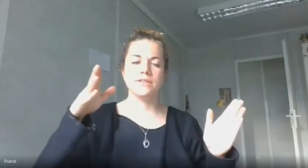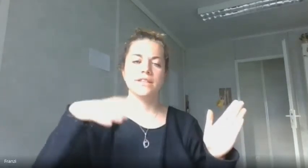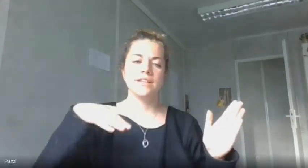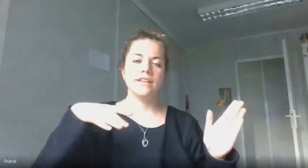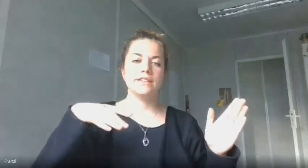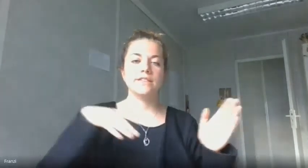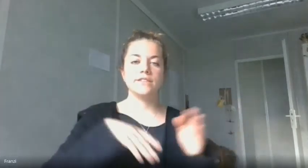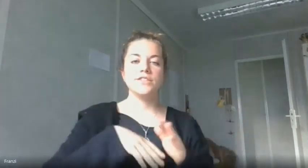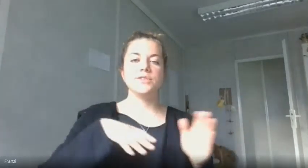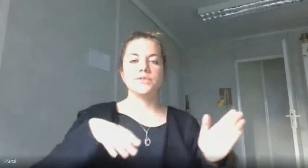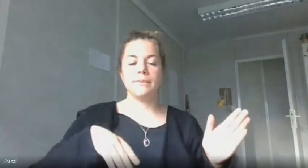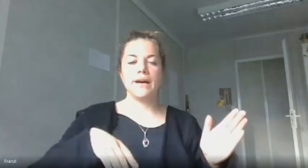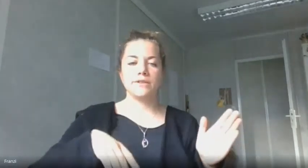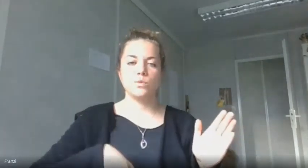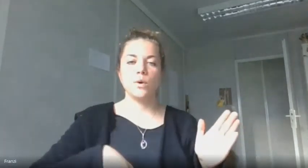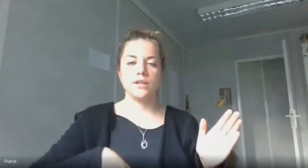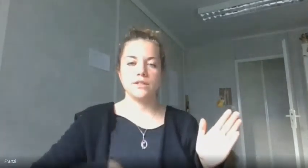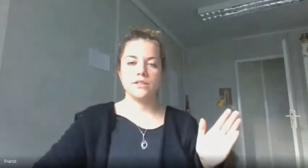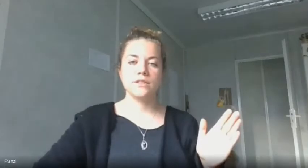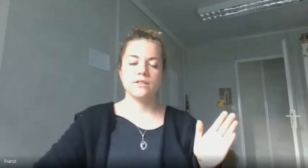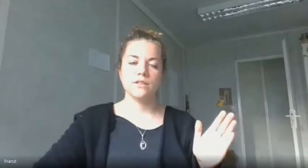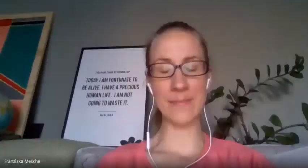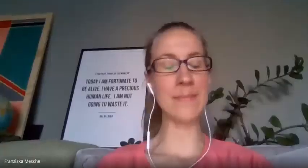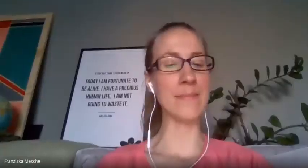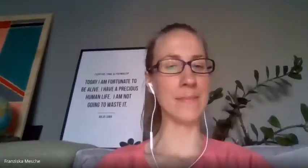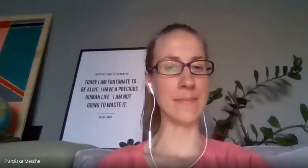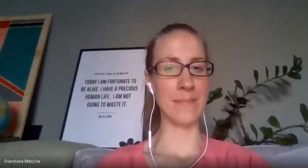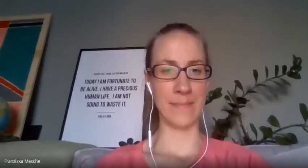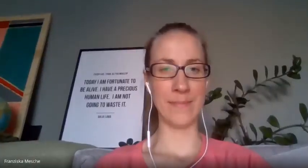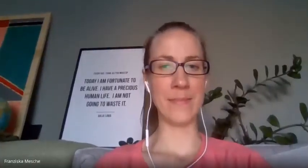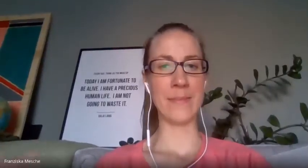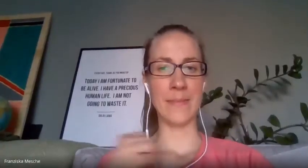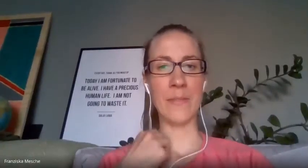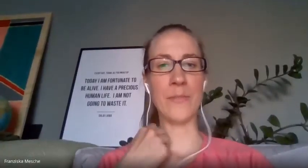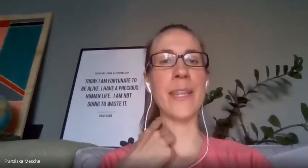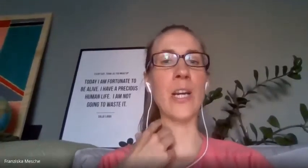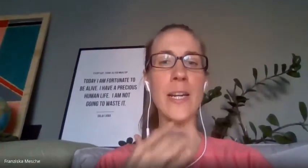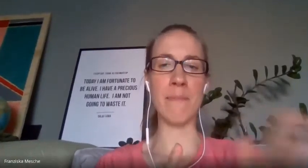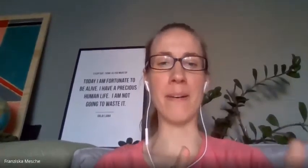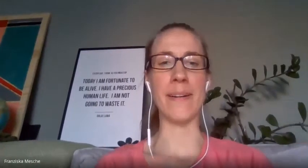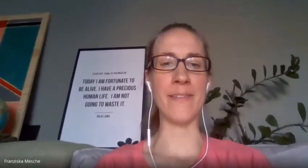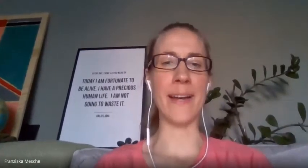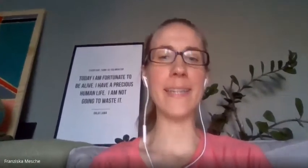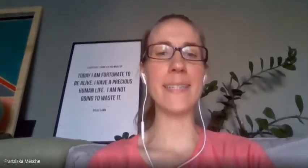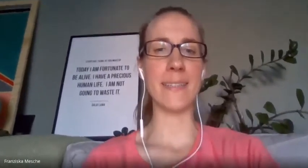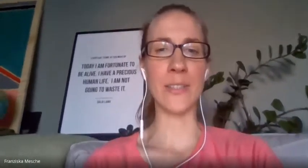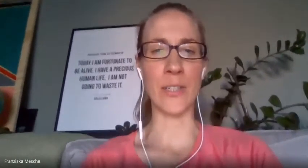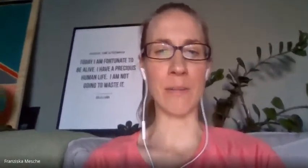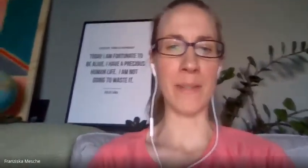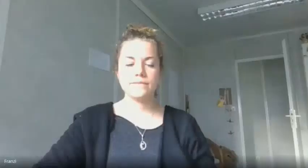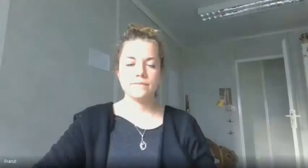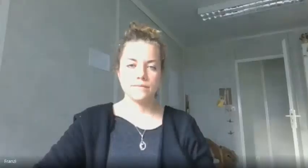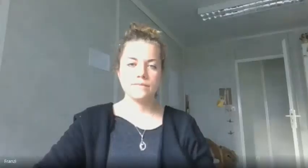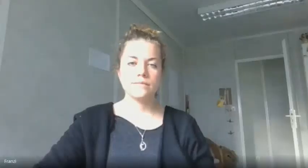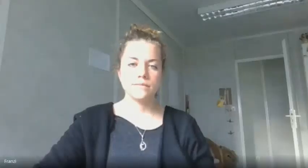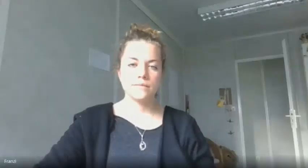it's a huge amount of water for the cotton part right yeah about the cotton yeah yeah